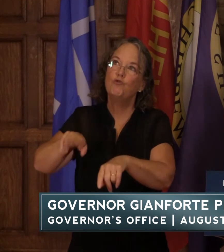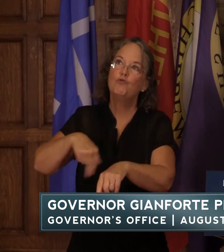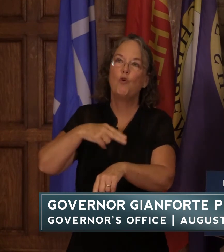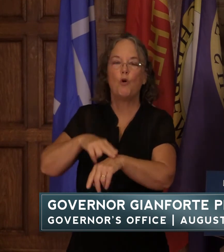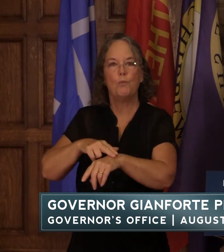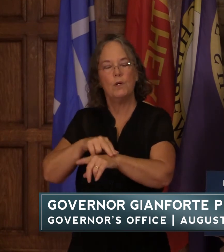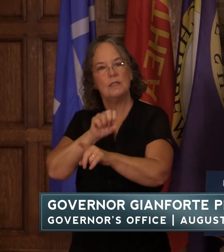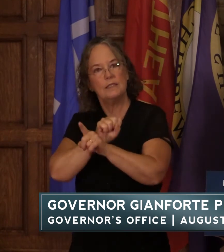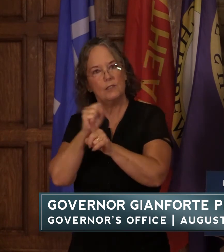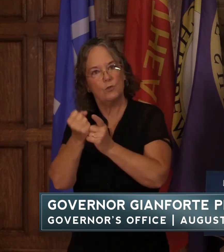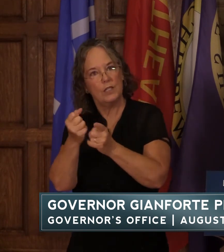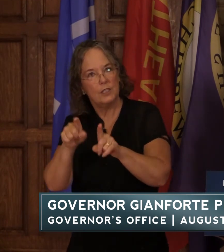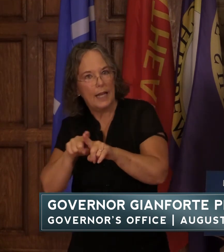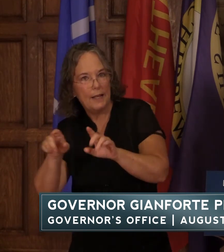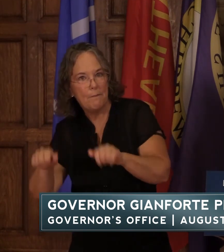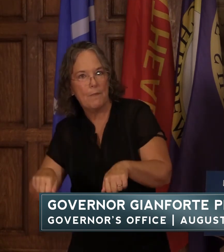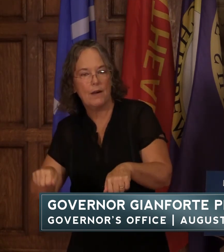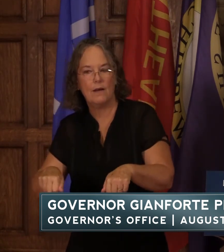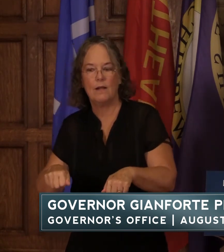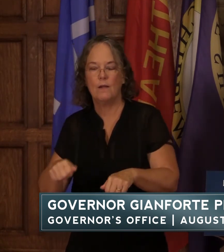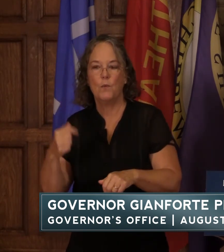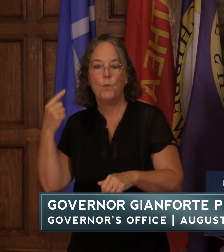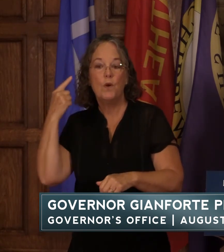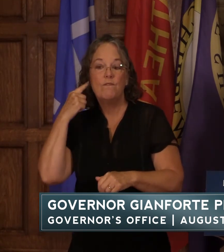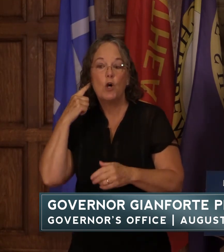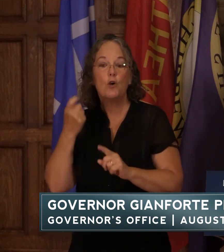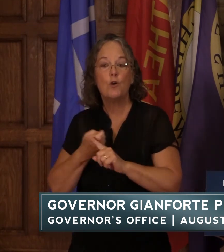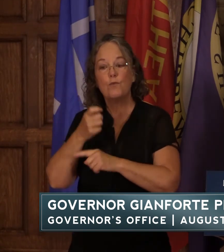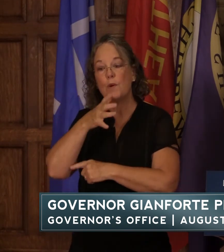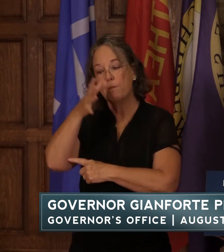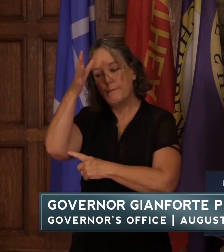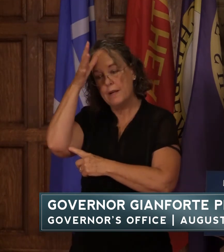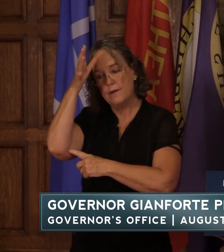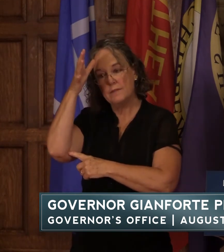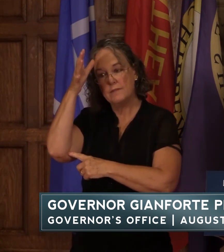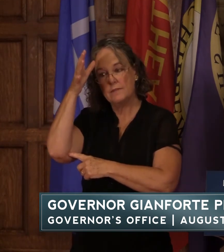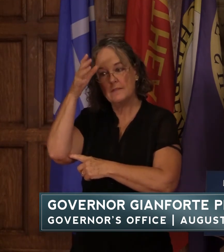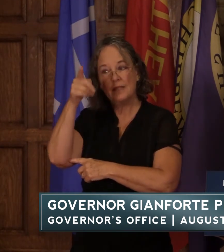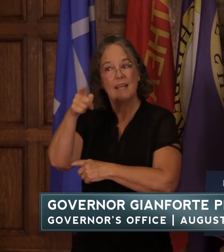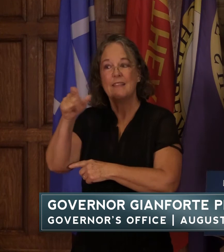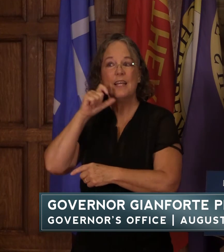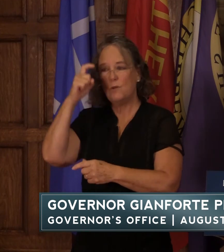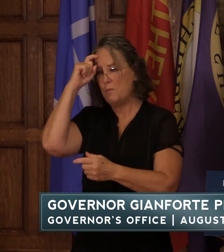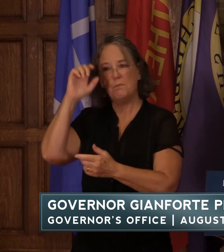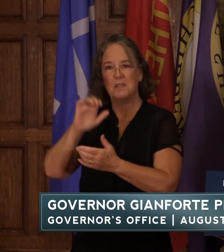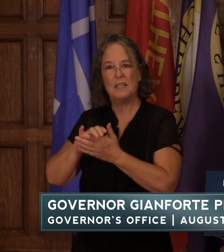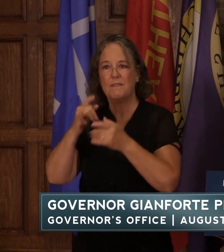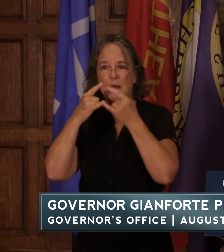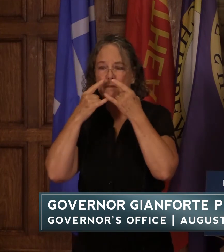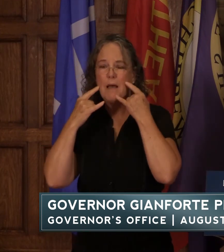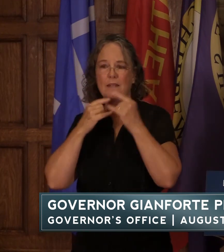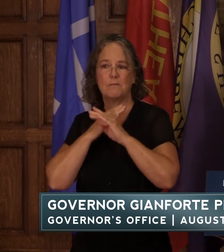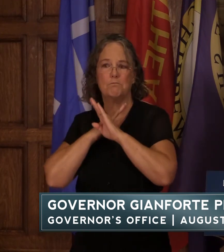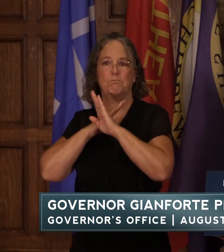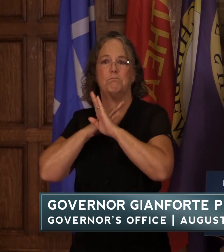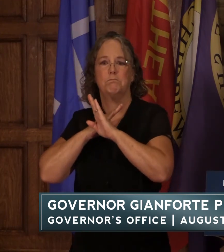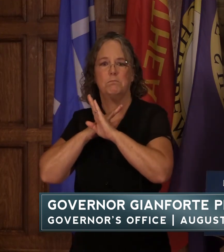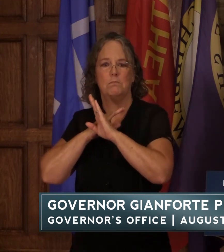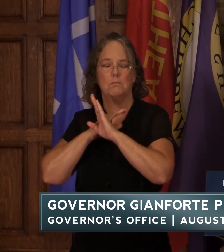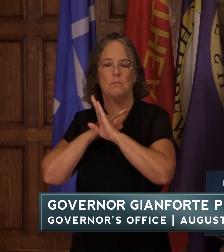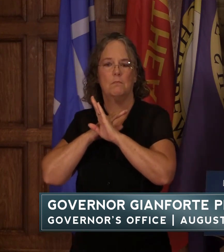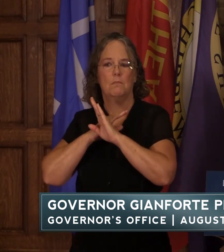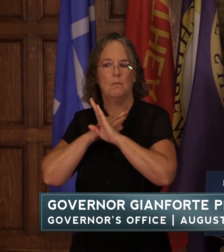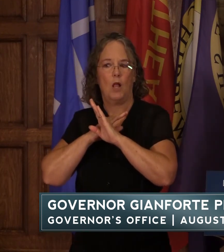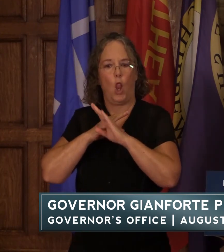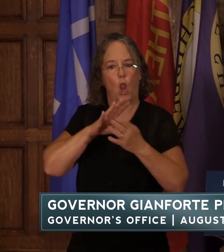we've heard from parents that they don't they believe that masks inhibit learning they affect the mental health